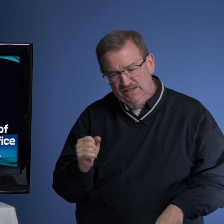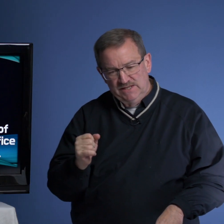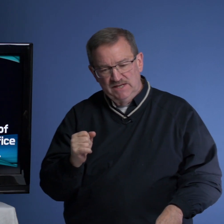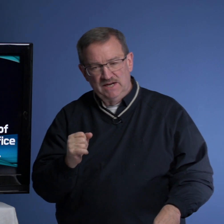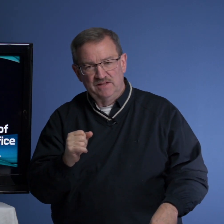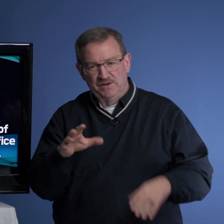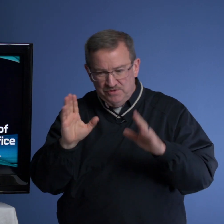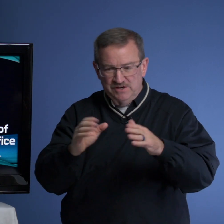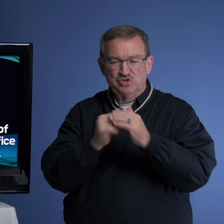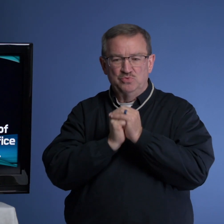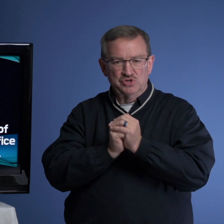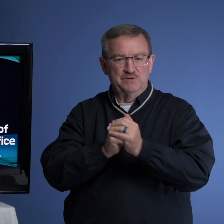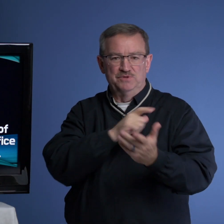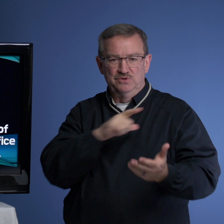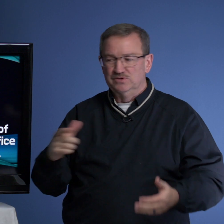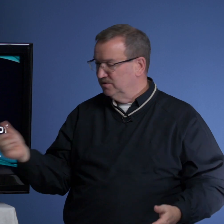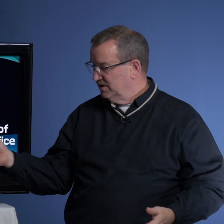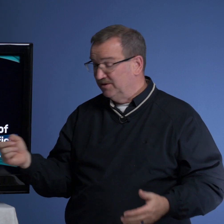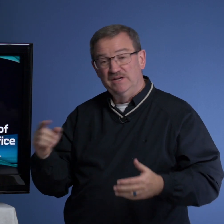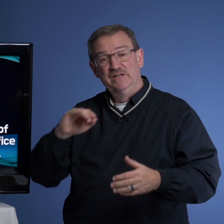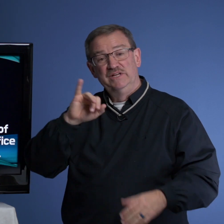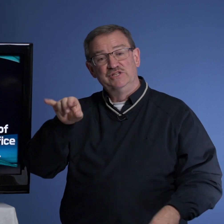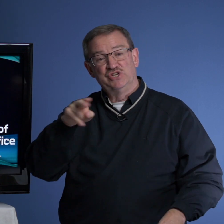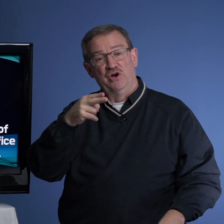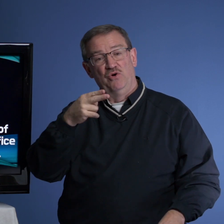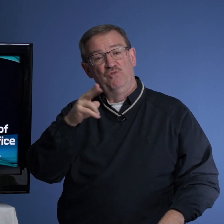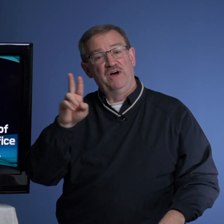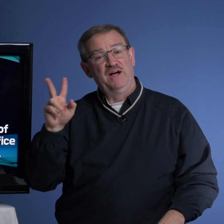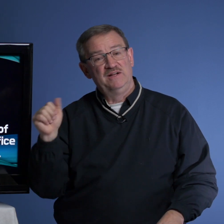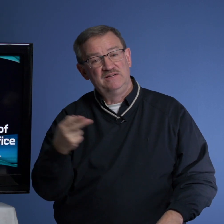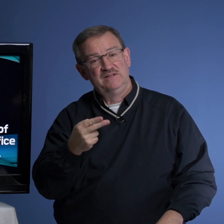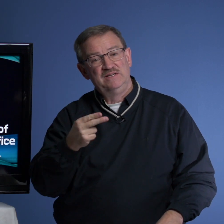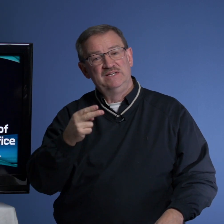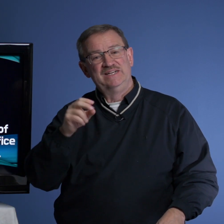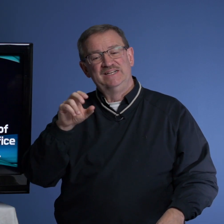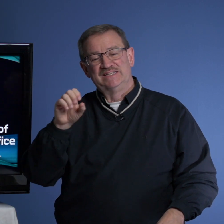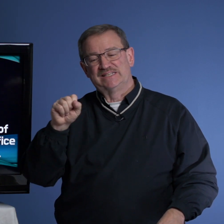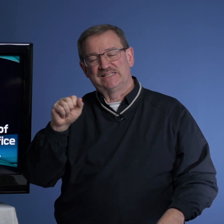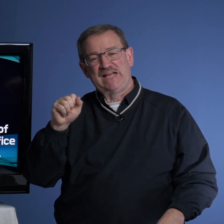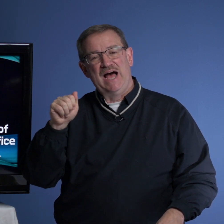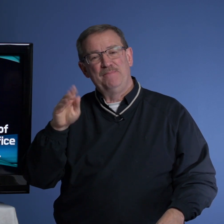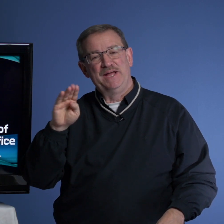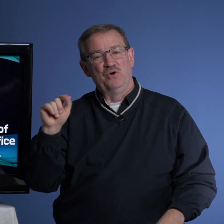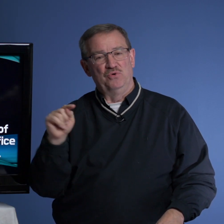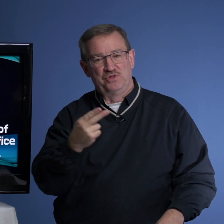were there to worship the Lord. The Jehovah Sabaoth.